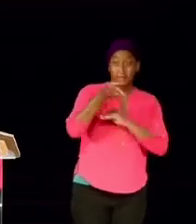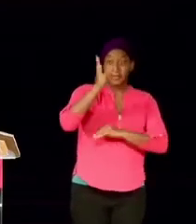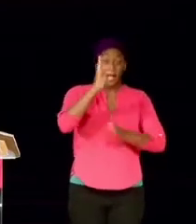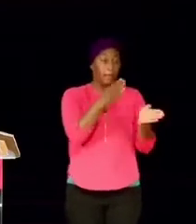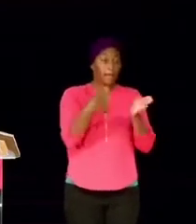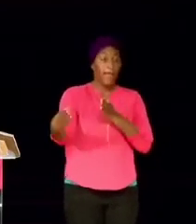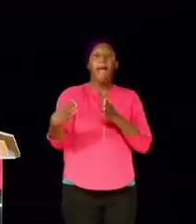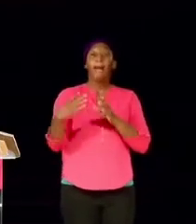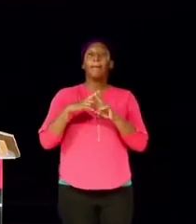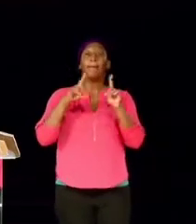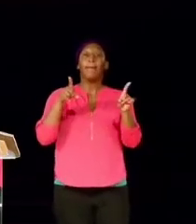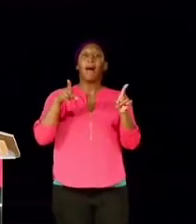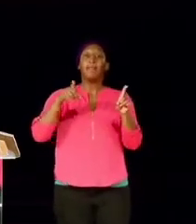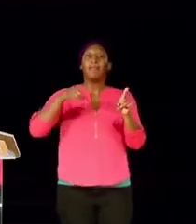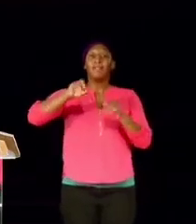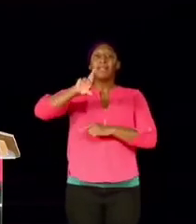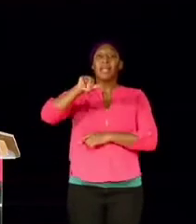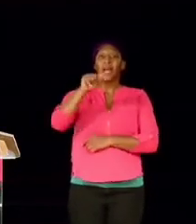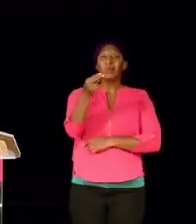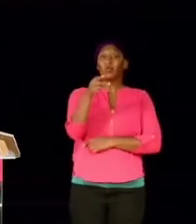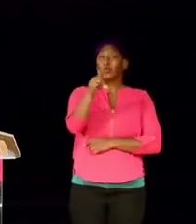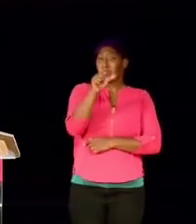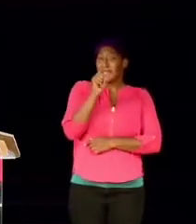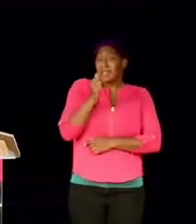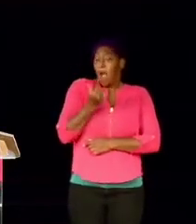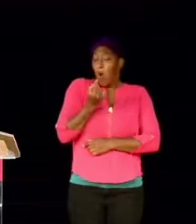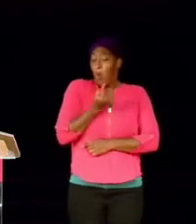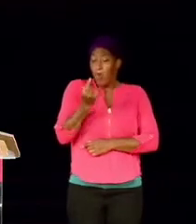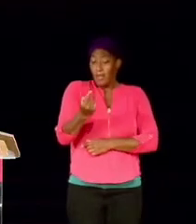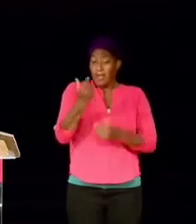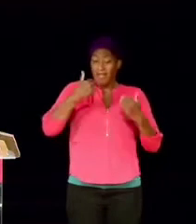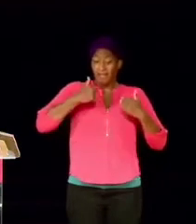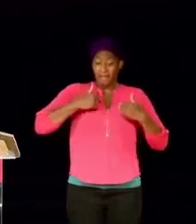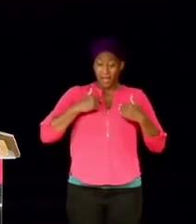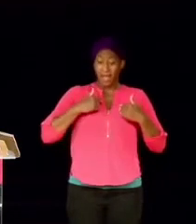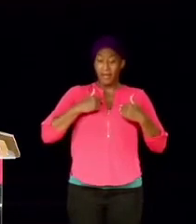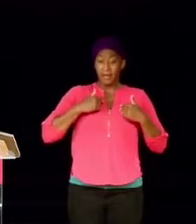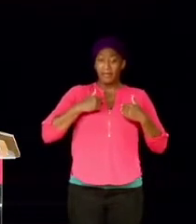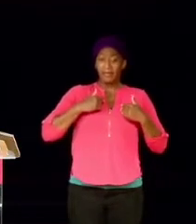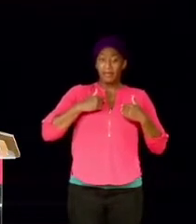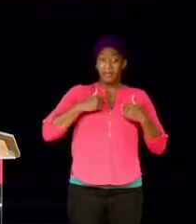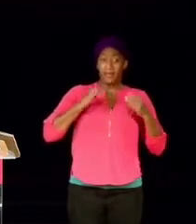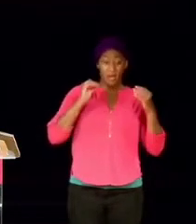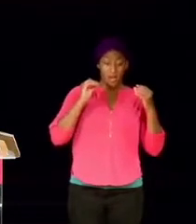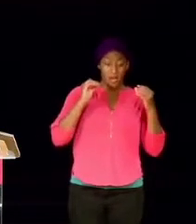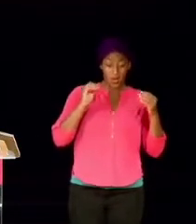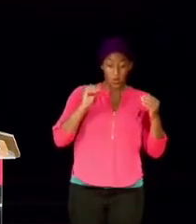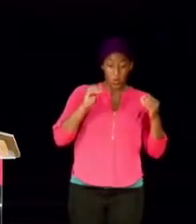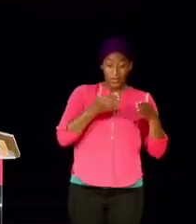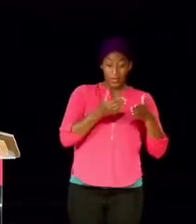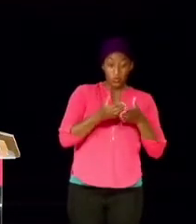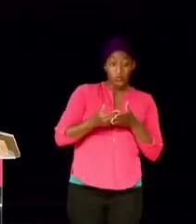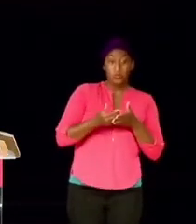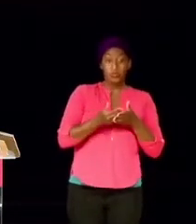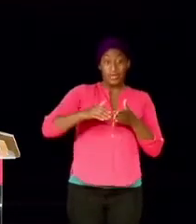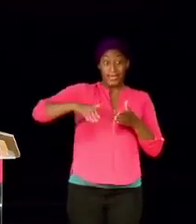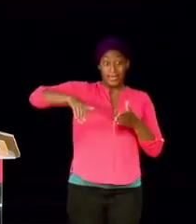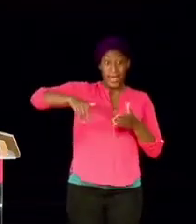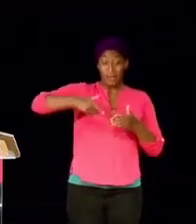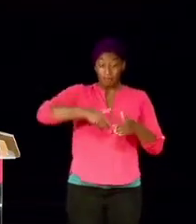only are dealing with infertility, now you have illegitimacy in your house.